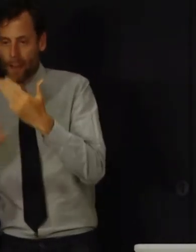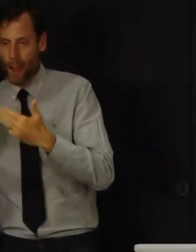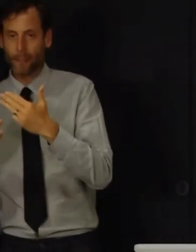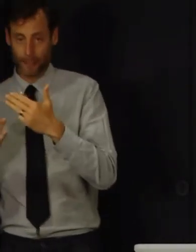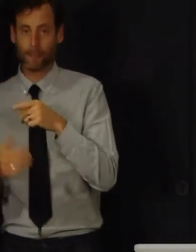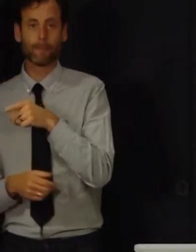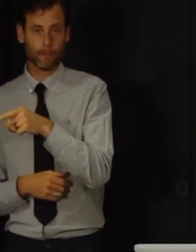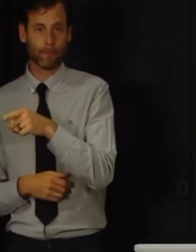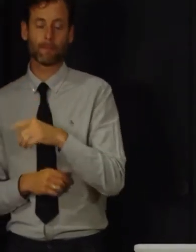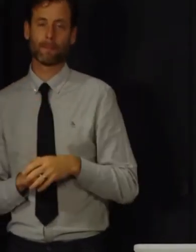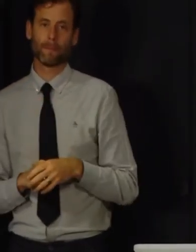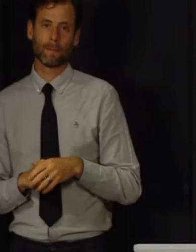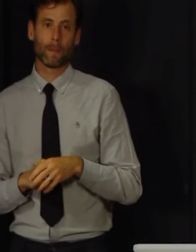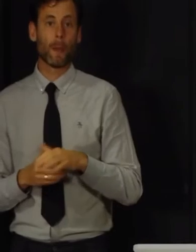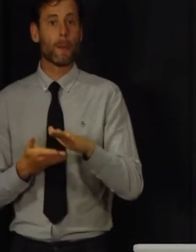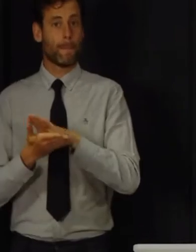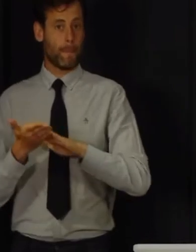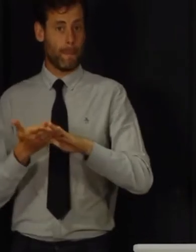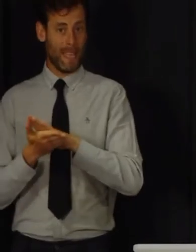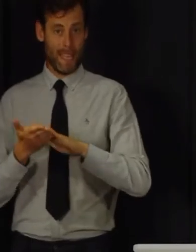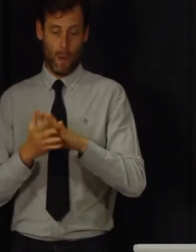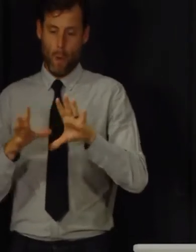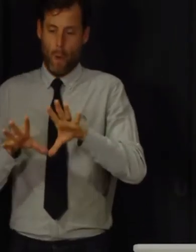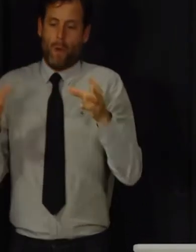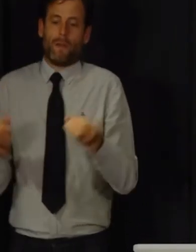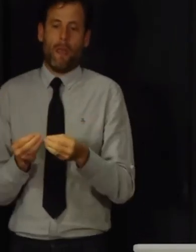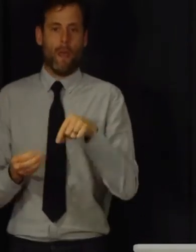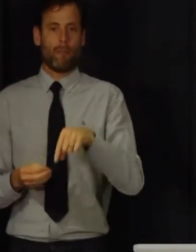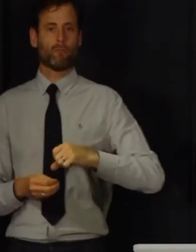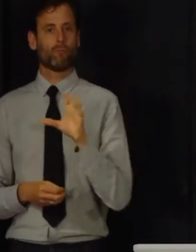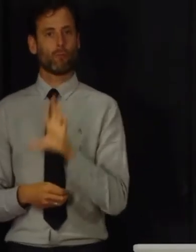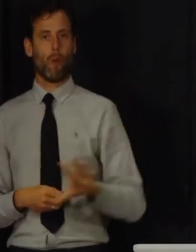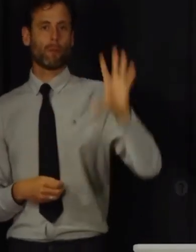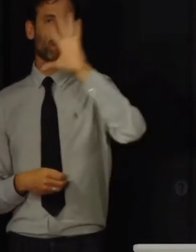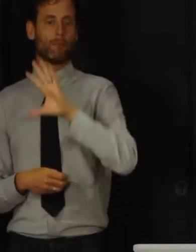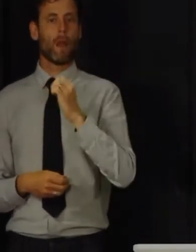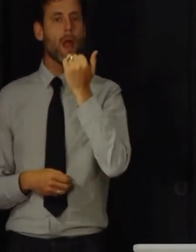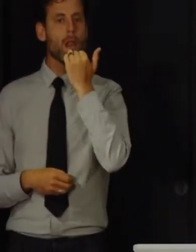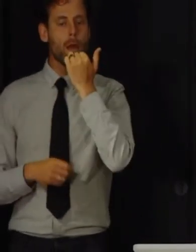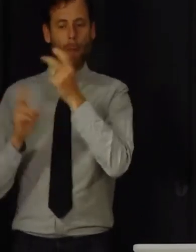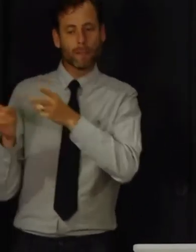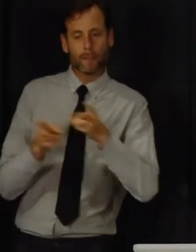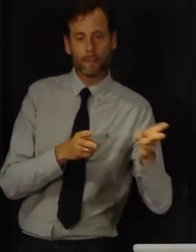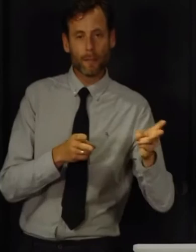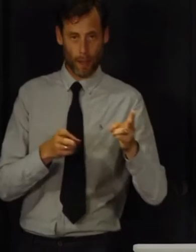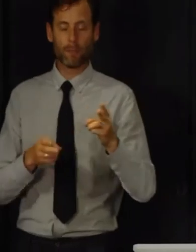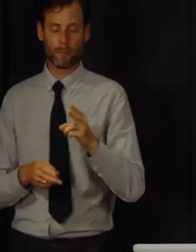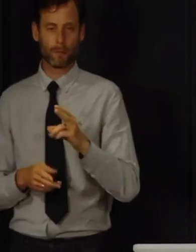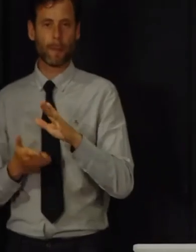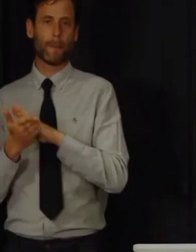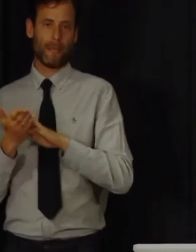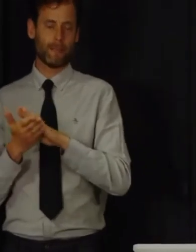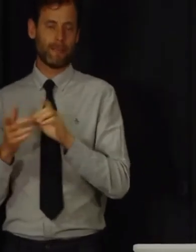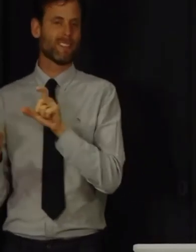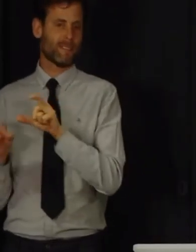having COVID-19. That means that the total number of deaths in Scotland under that measurement remains at